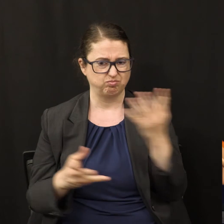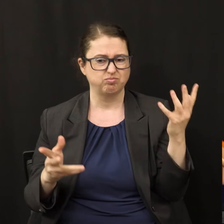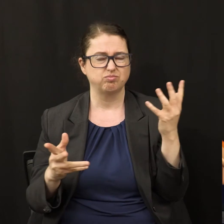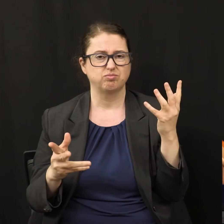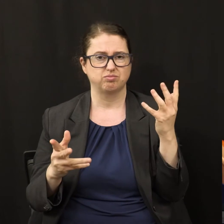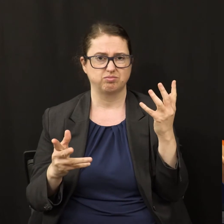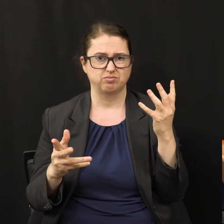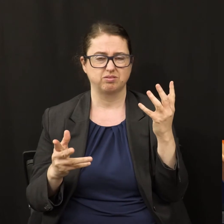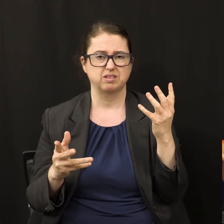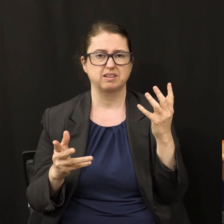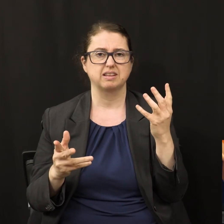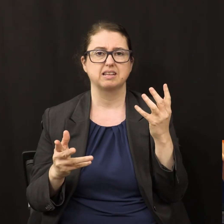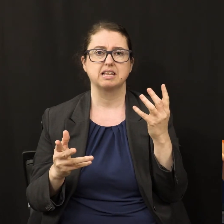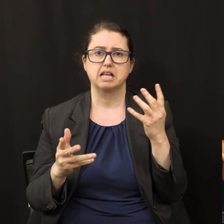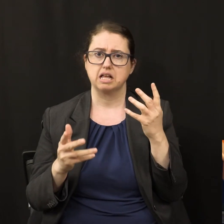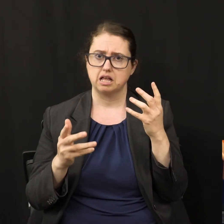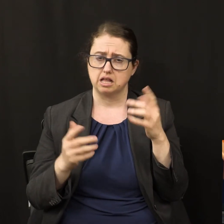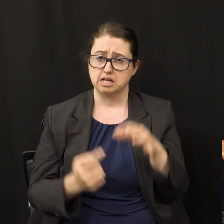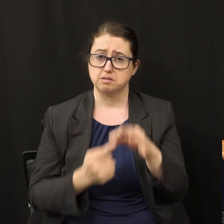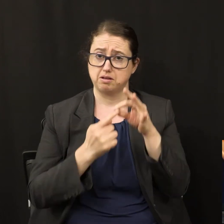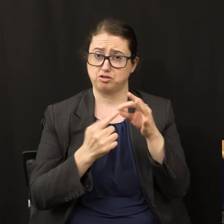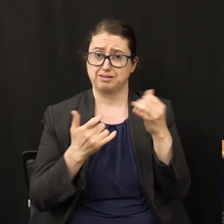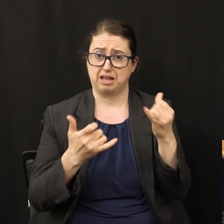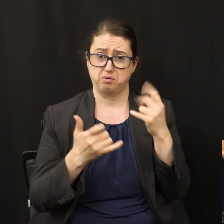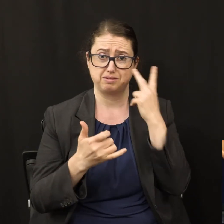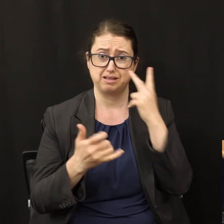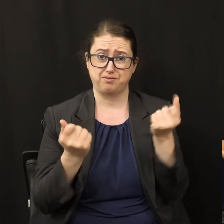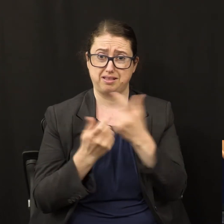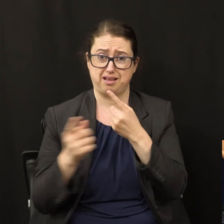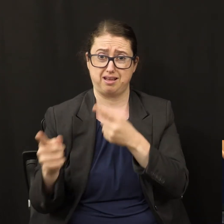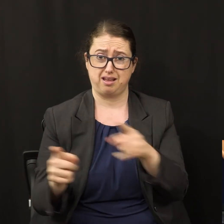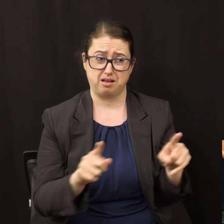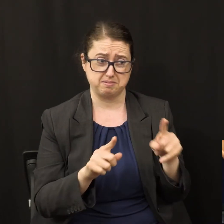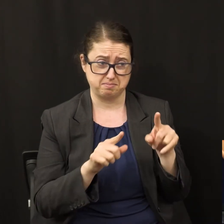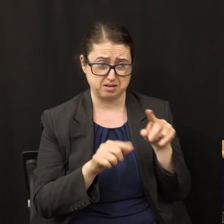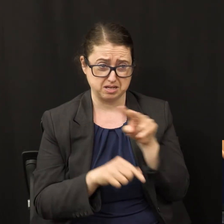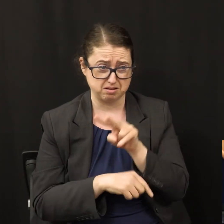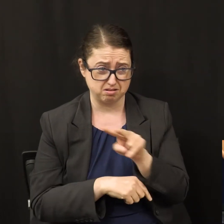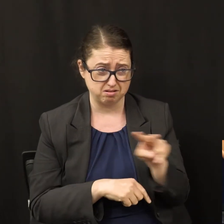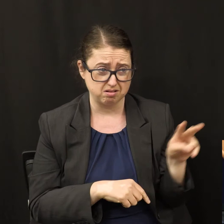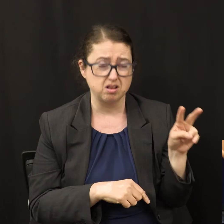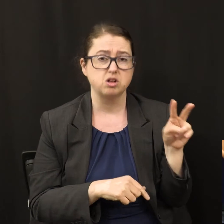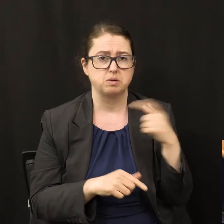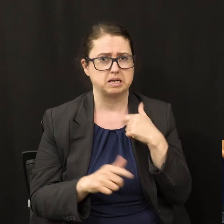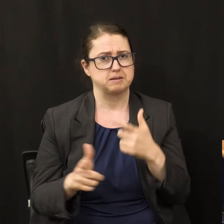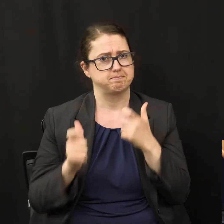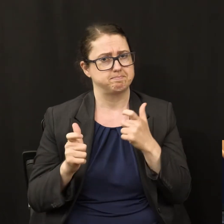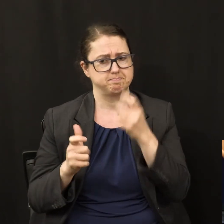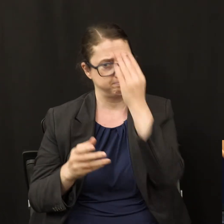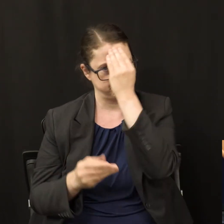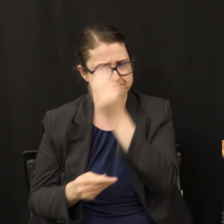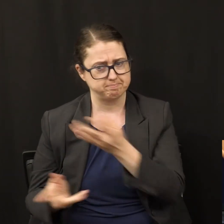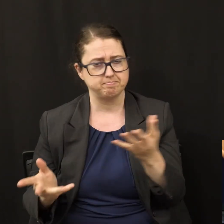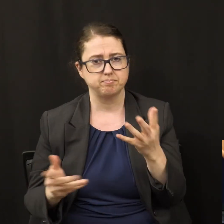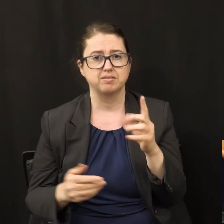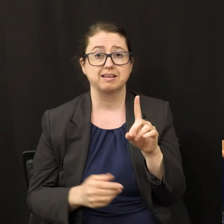see the things that are happening in the world today. Incidentally, in Daniel 9, we have a very interesting story.